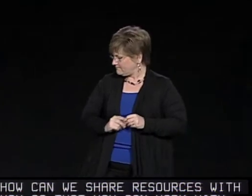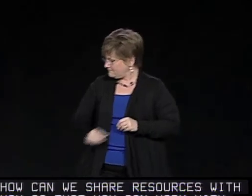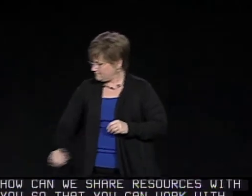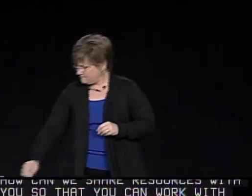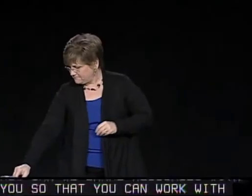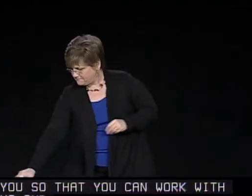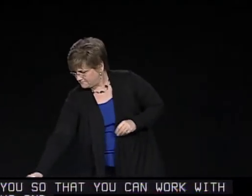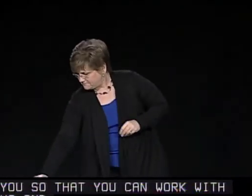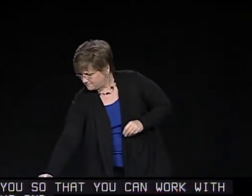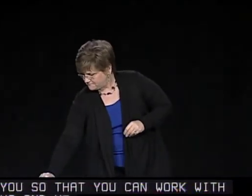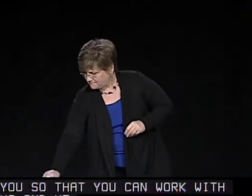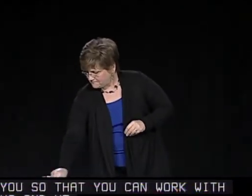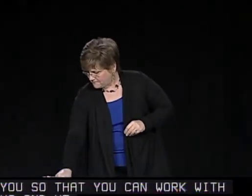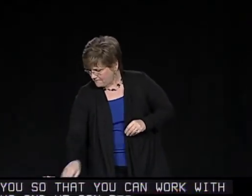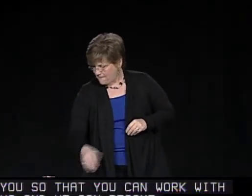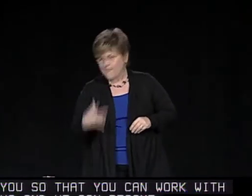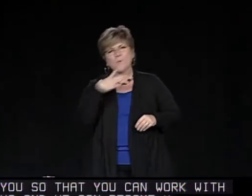successful as a whole?